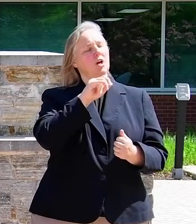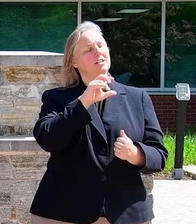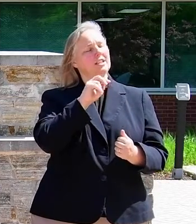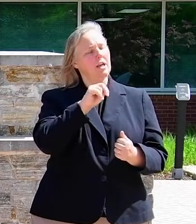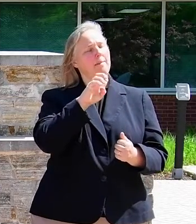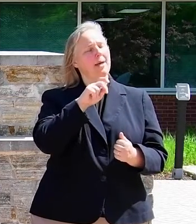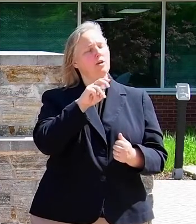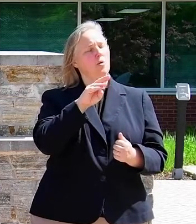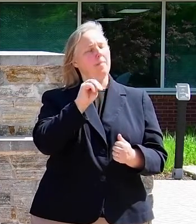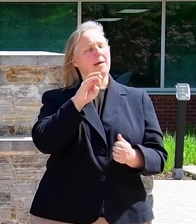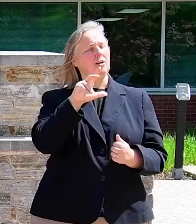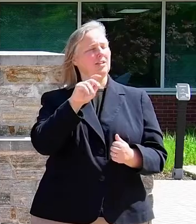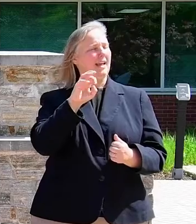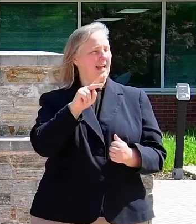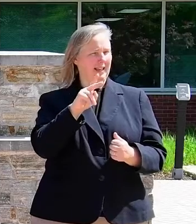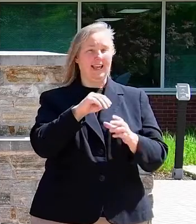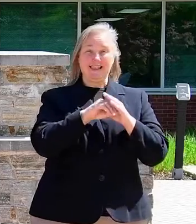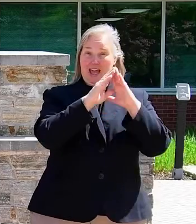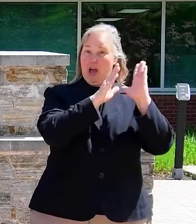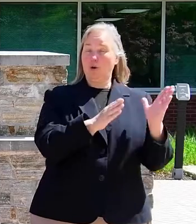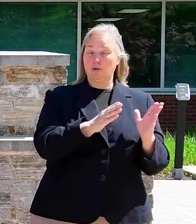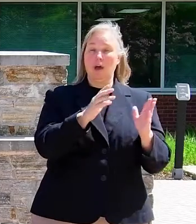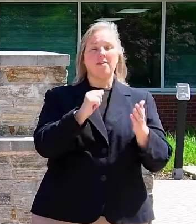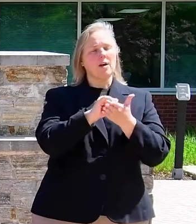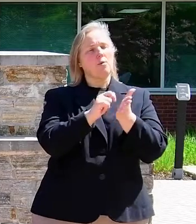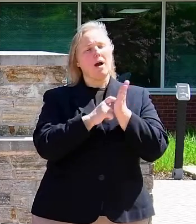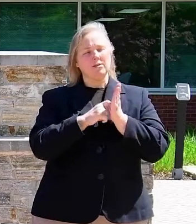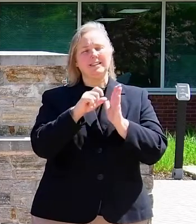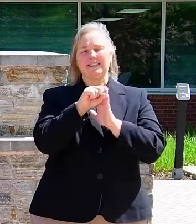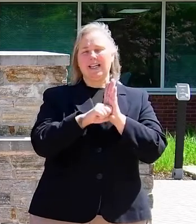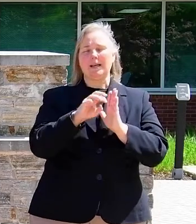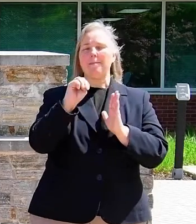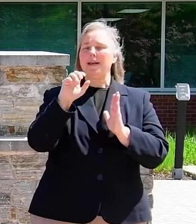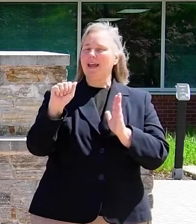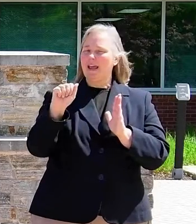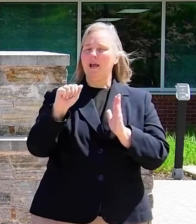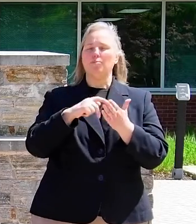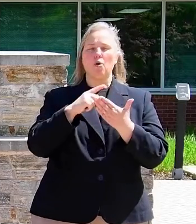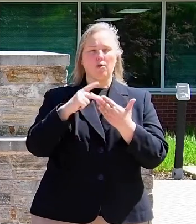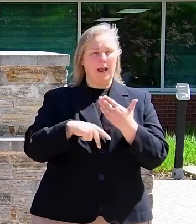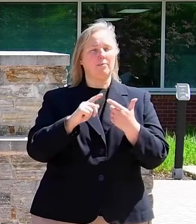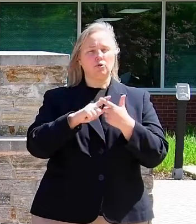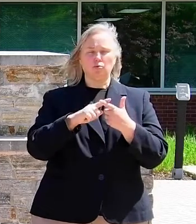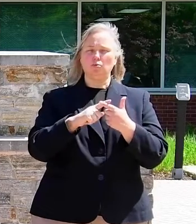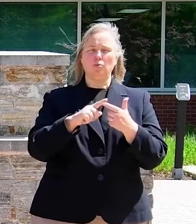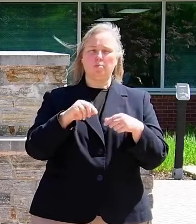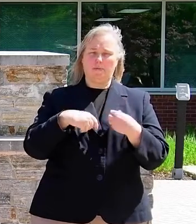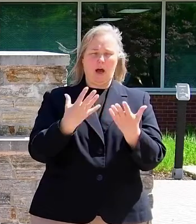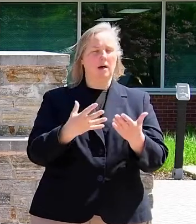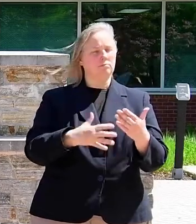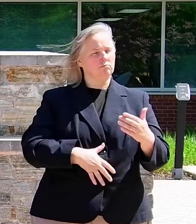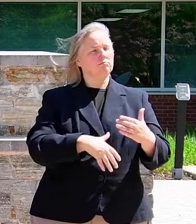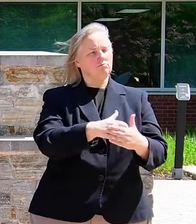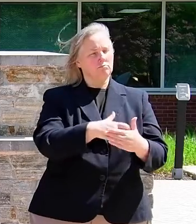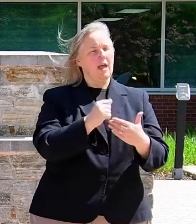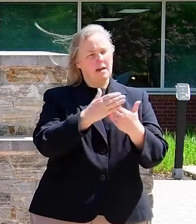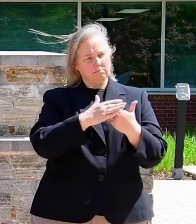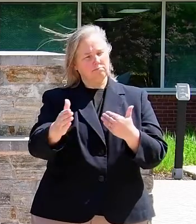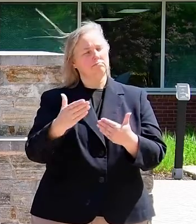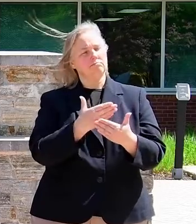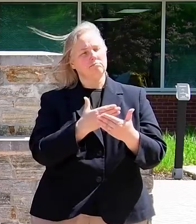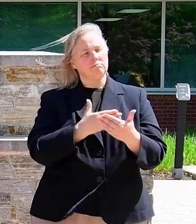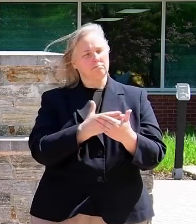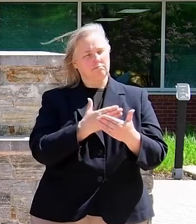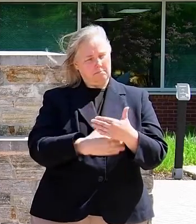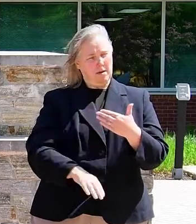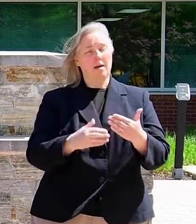which will require the state's Medicaid program to extend prenatal and postnatal care to uninsured pregnant women and their babies,